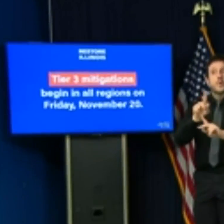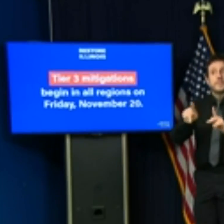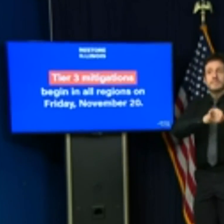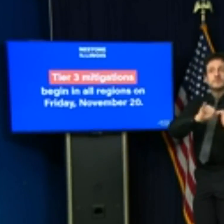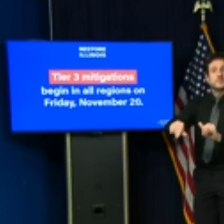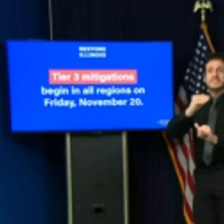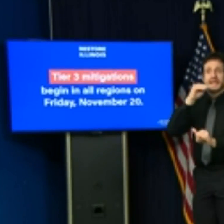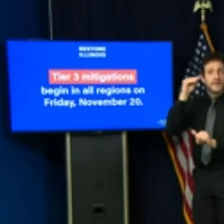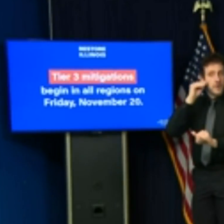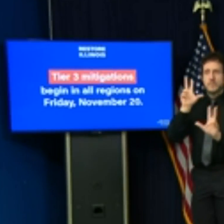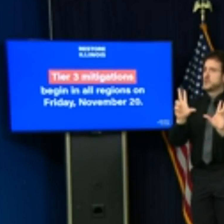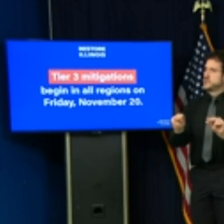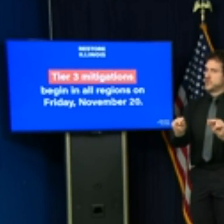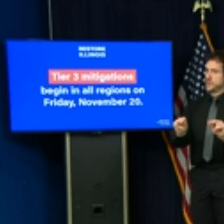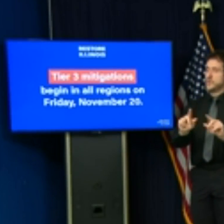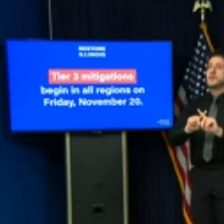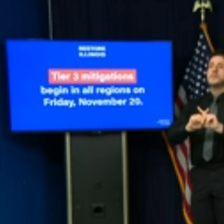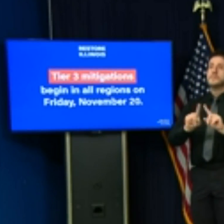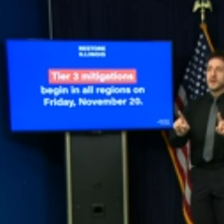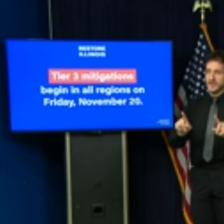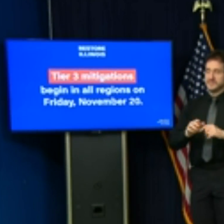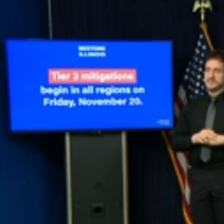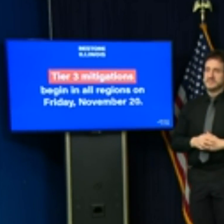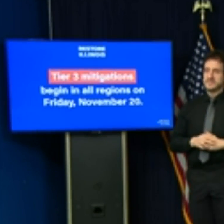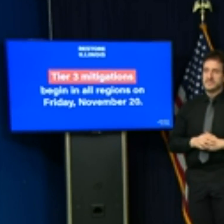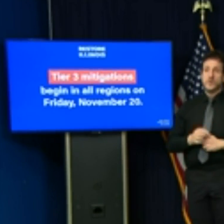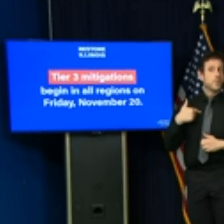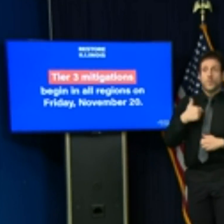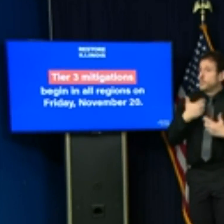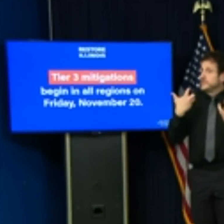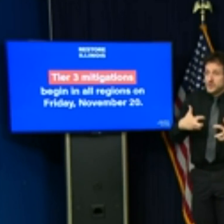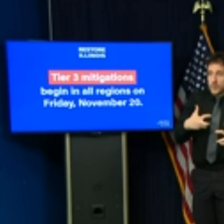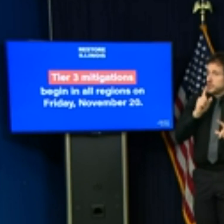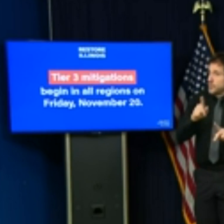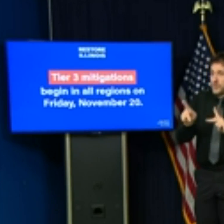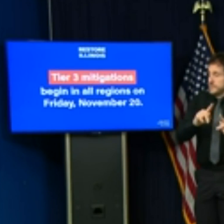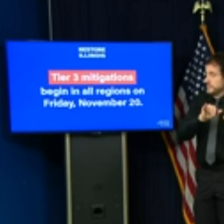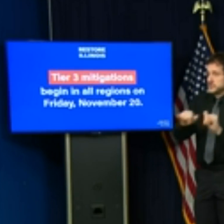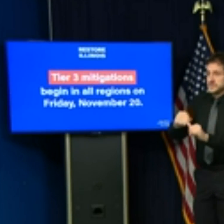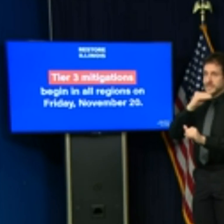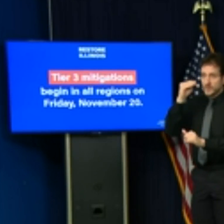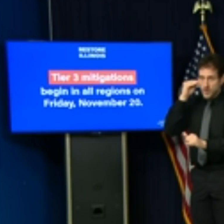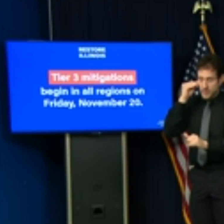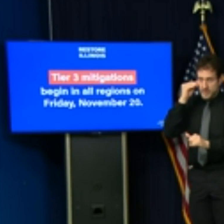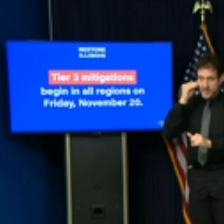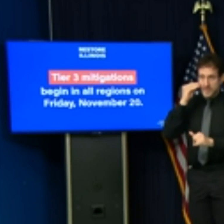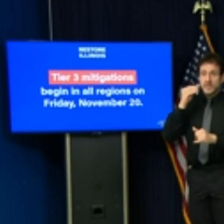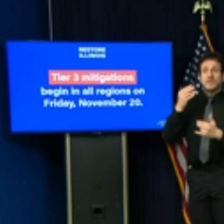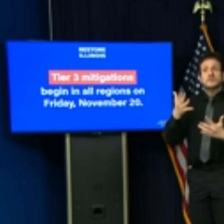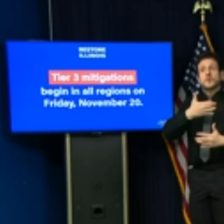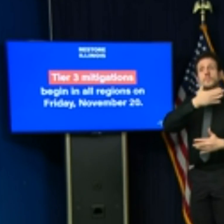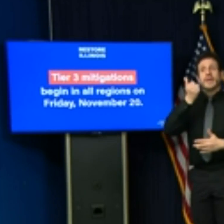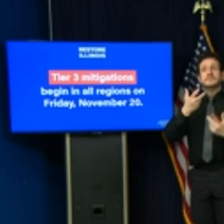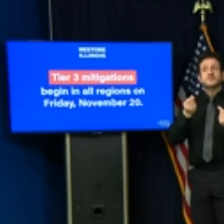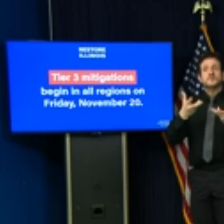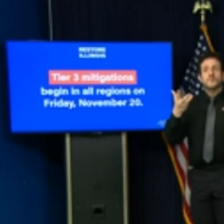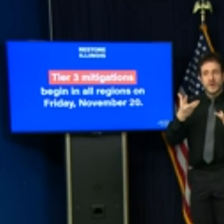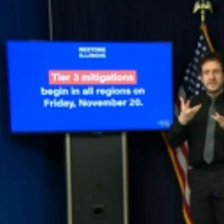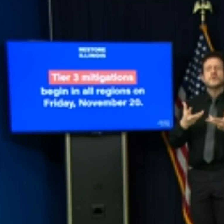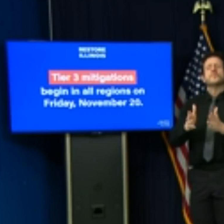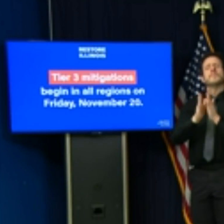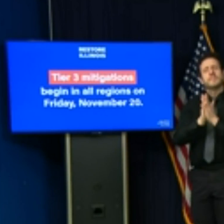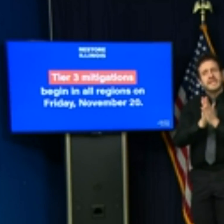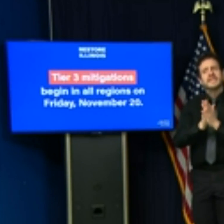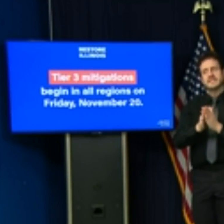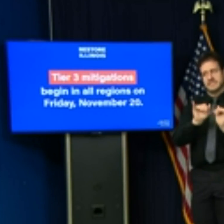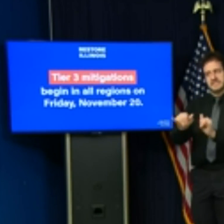us to avoid a stay-at-home order is to stay home. we are asking